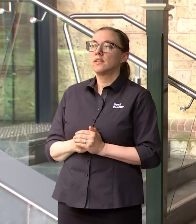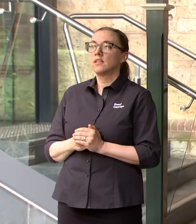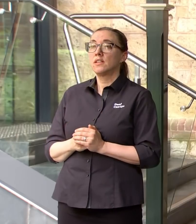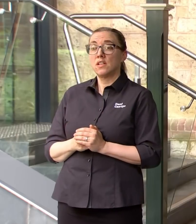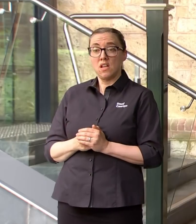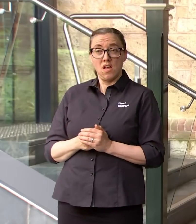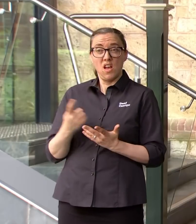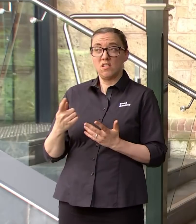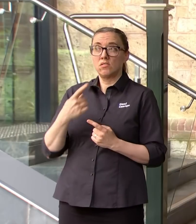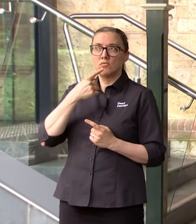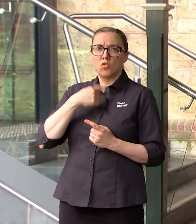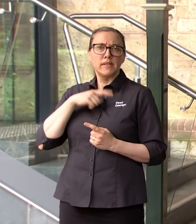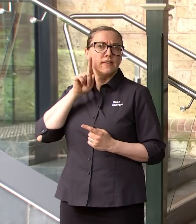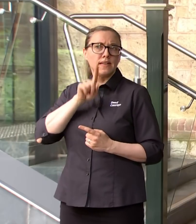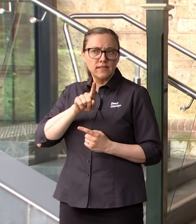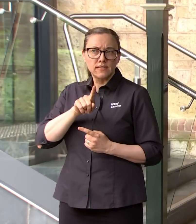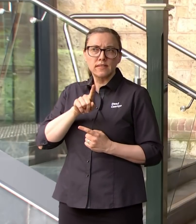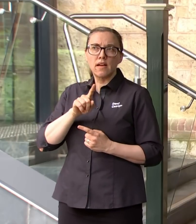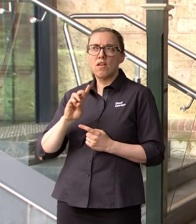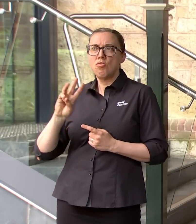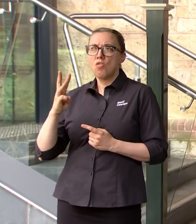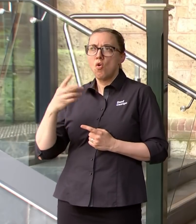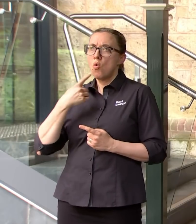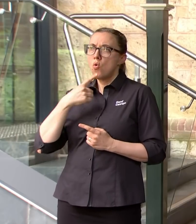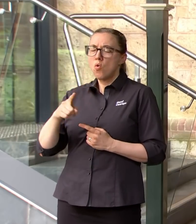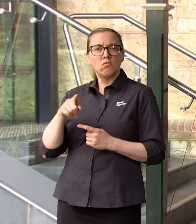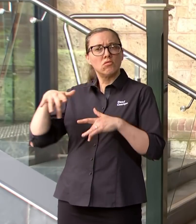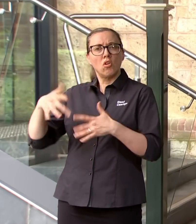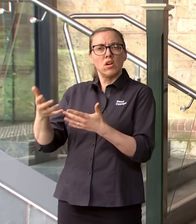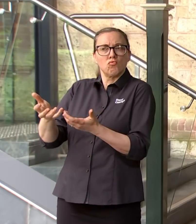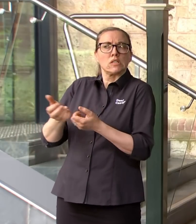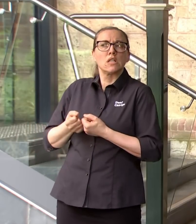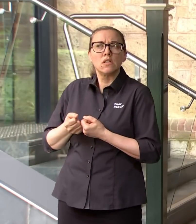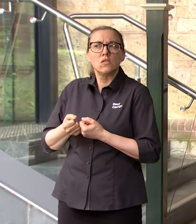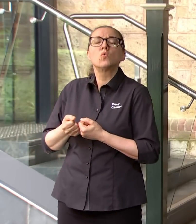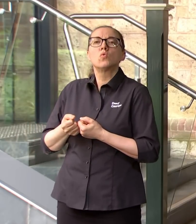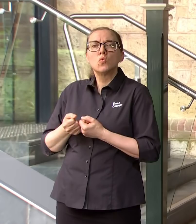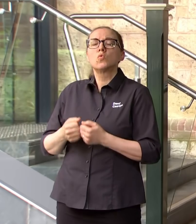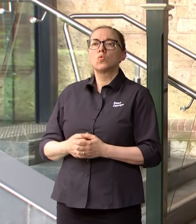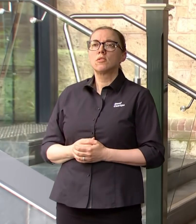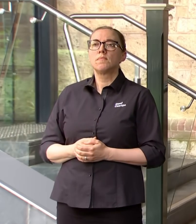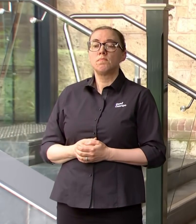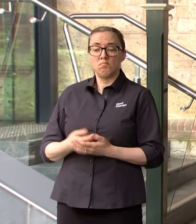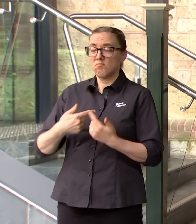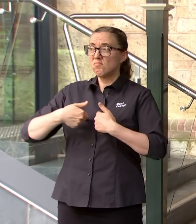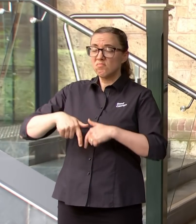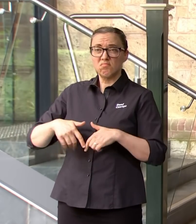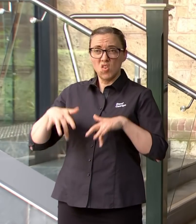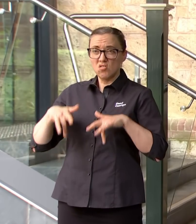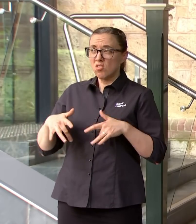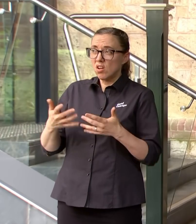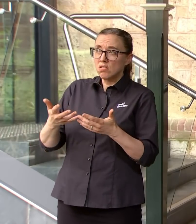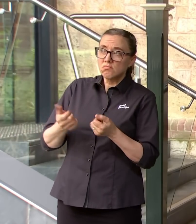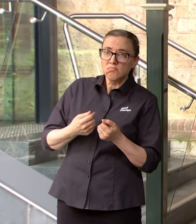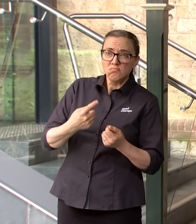reported by the media to me yesterday they the feds hadn't received that so look certainly we haven't received any information that would